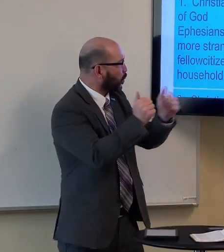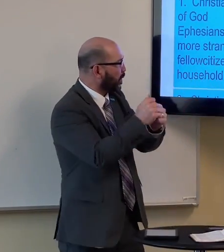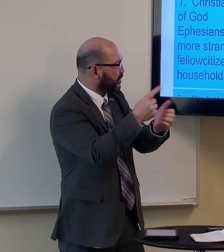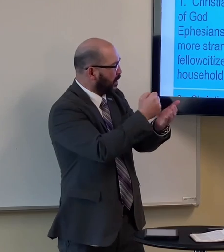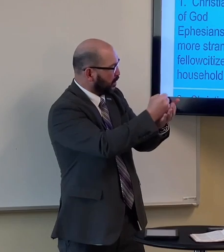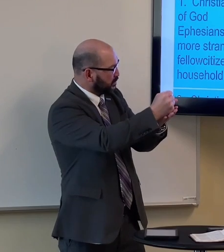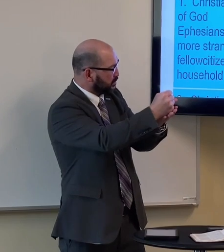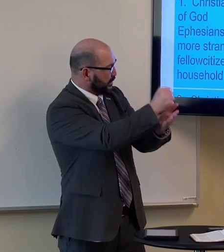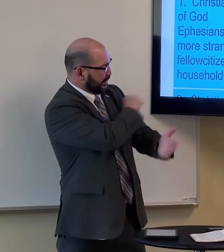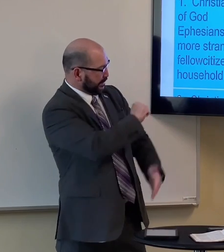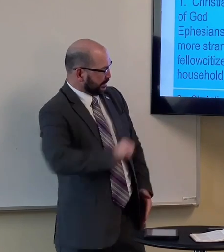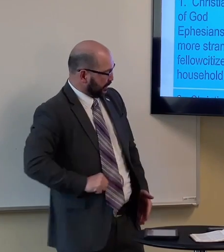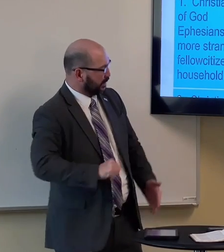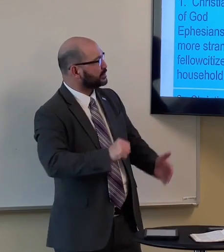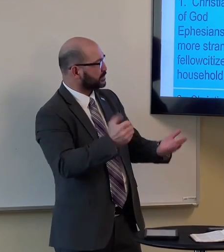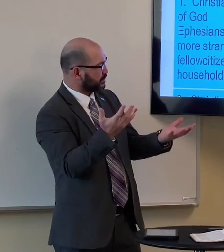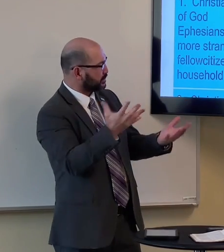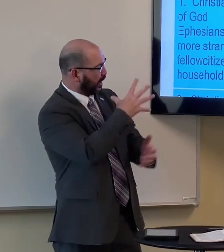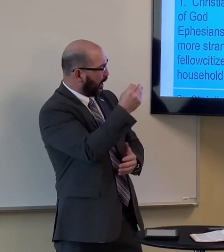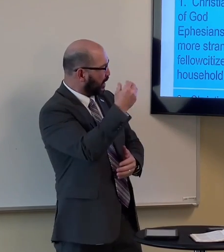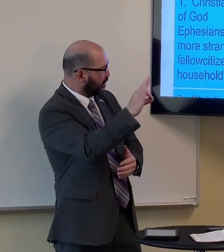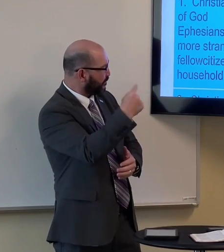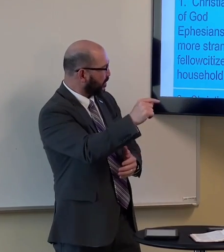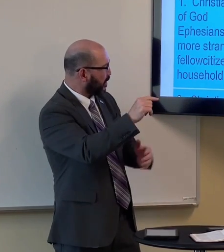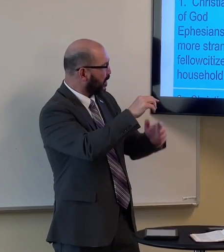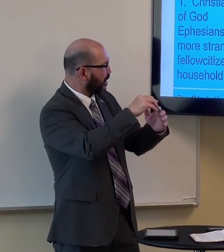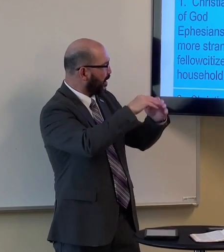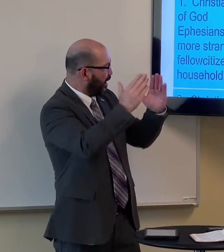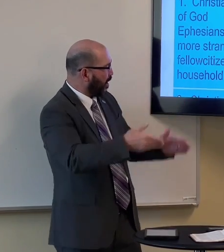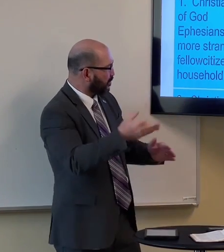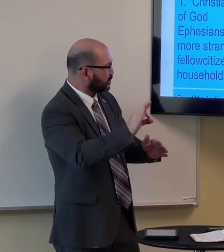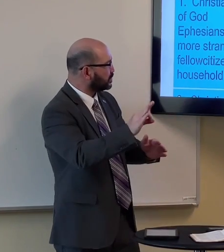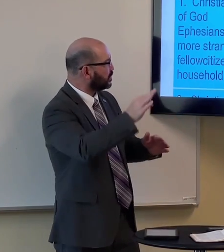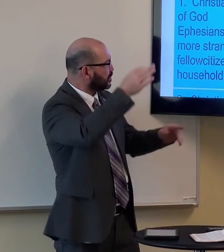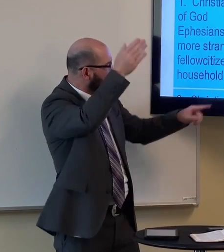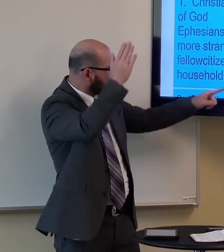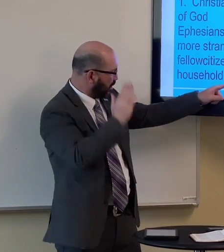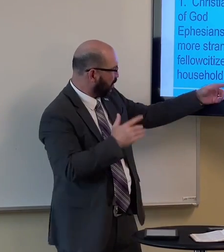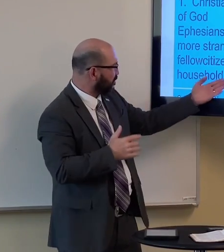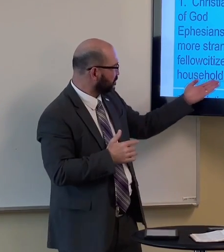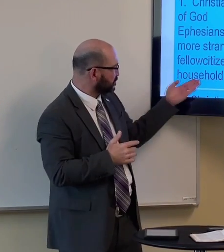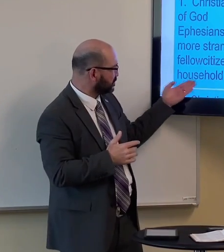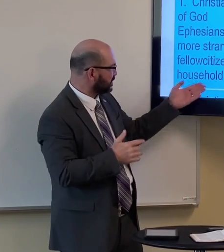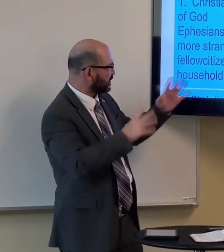with, uh, the Christians, and of the household of God.